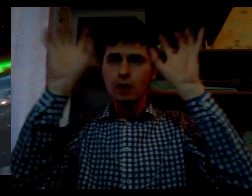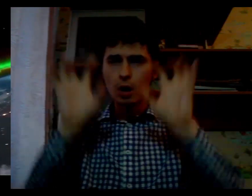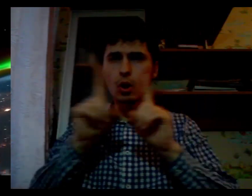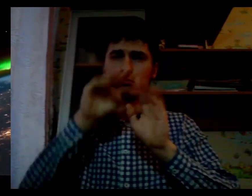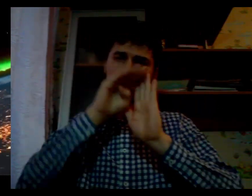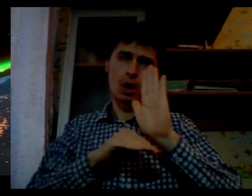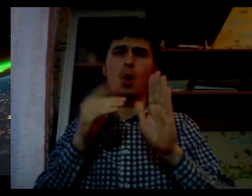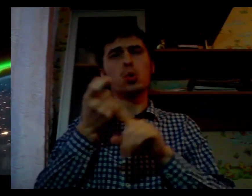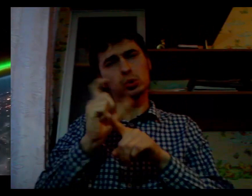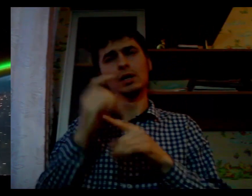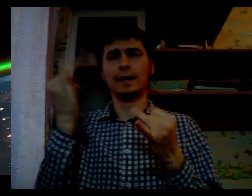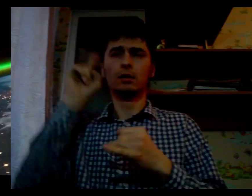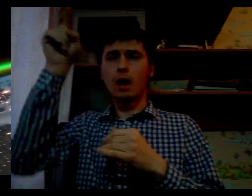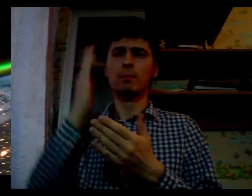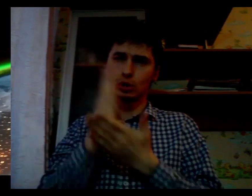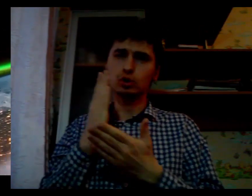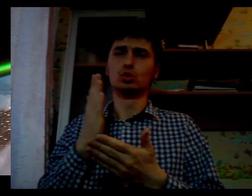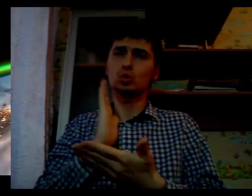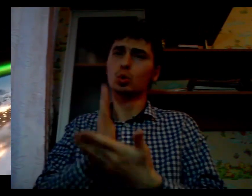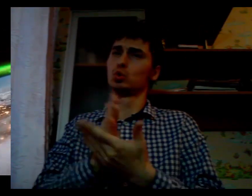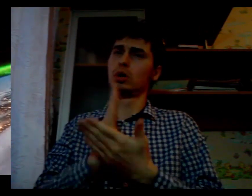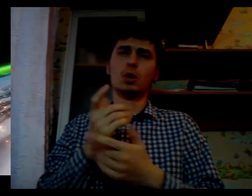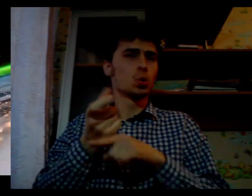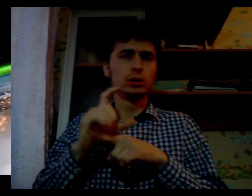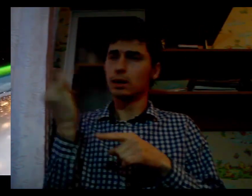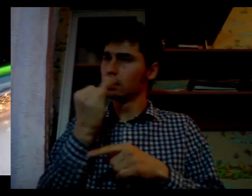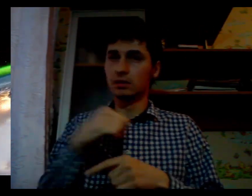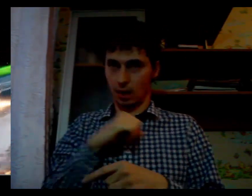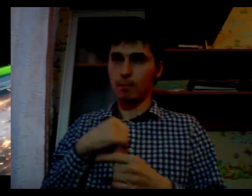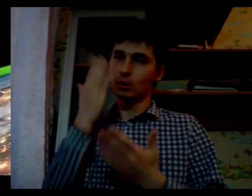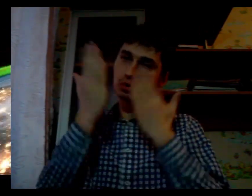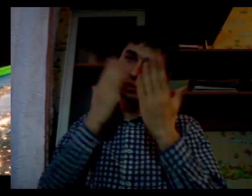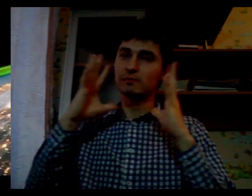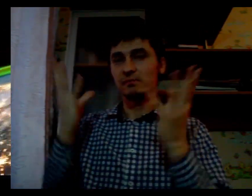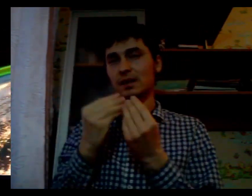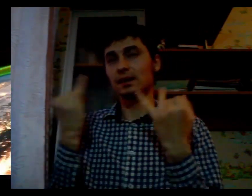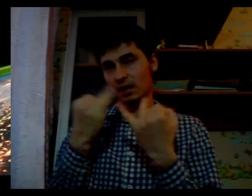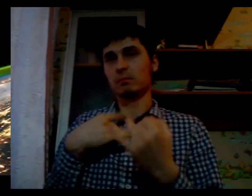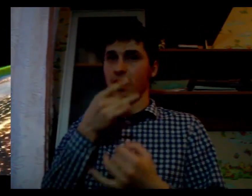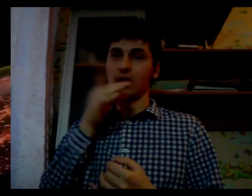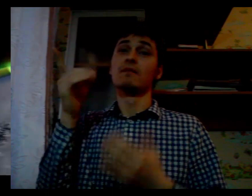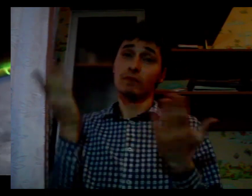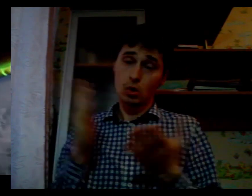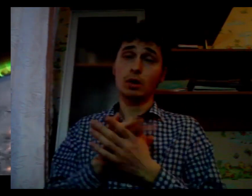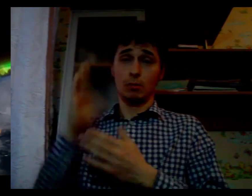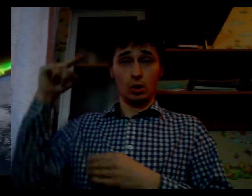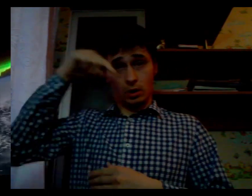Realizing this goal will require an intrapreneurial spirit, an a new generation of scientists